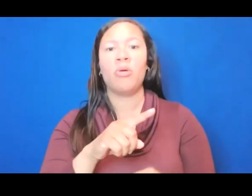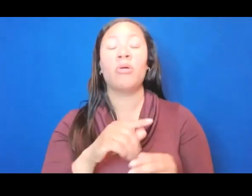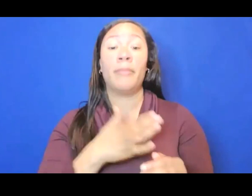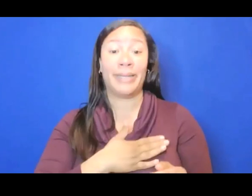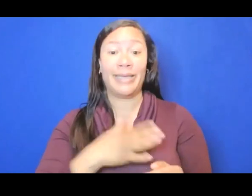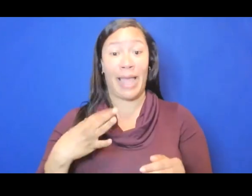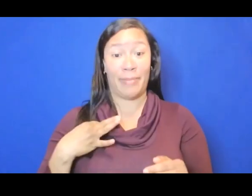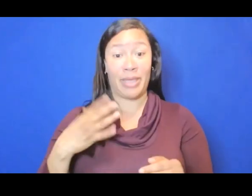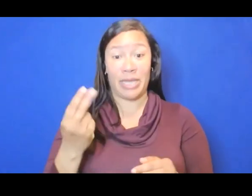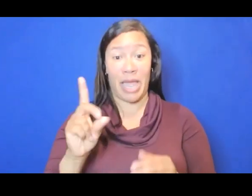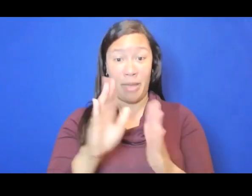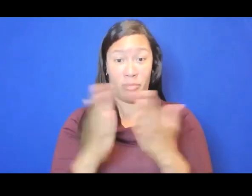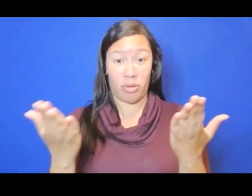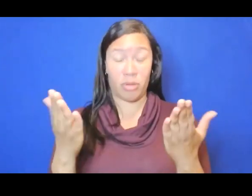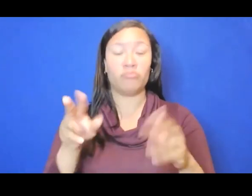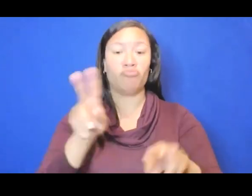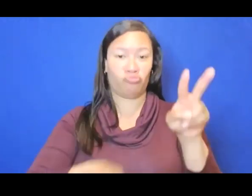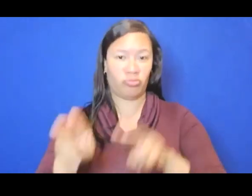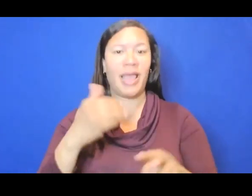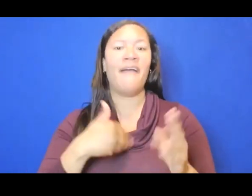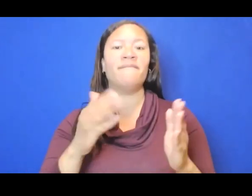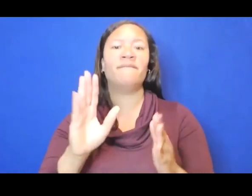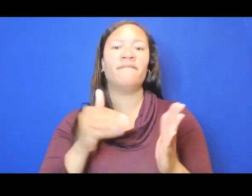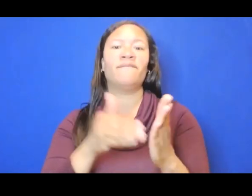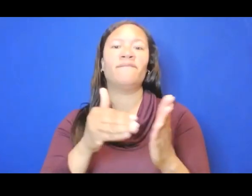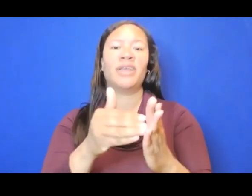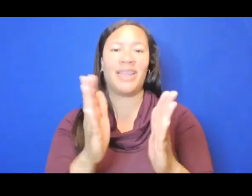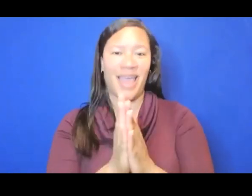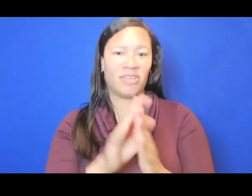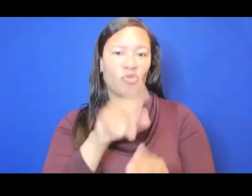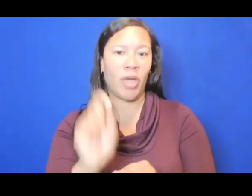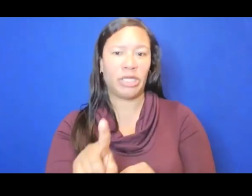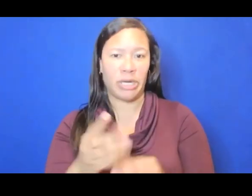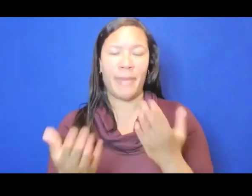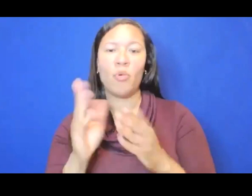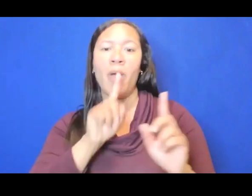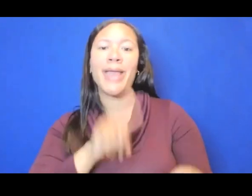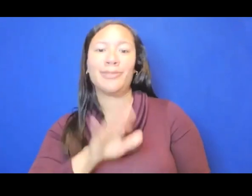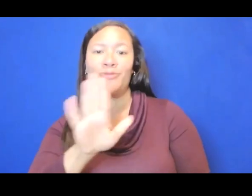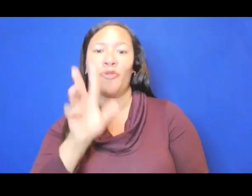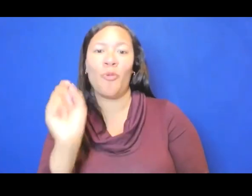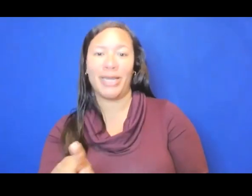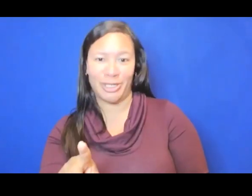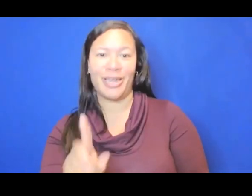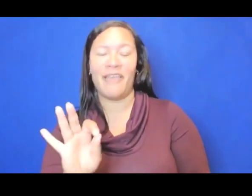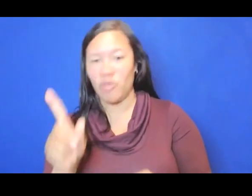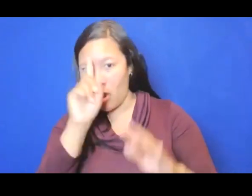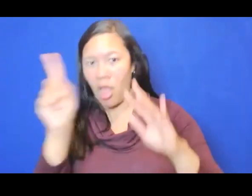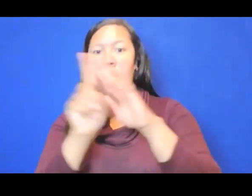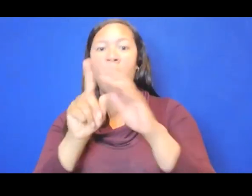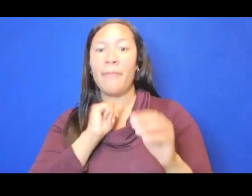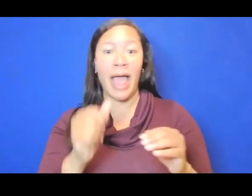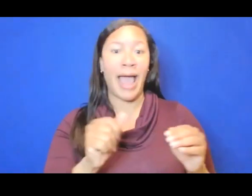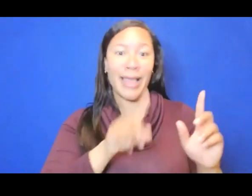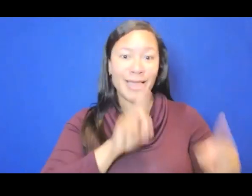application handbook, which has some frequently asked questions in there, which might answer questions that have come up for you that I was unable to